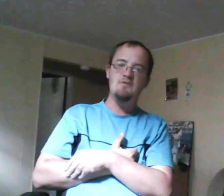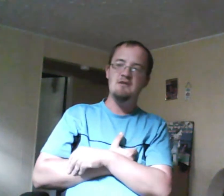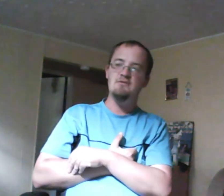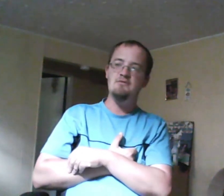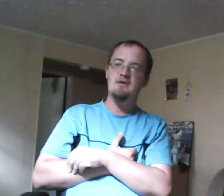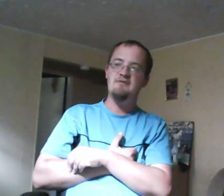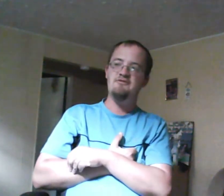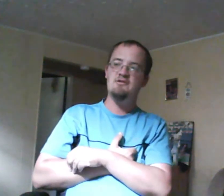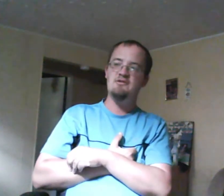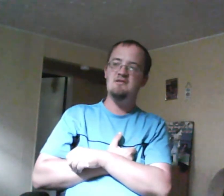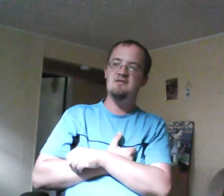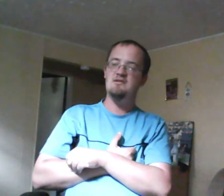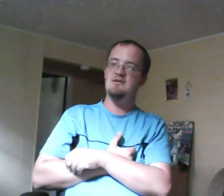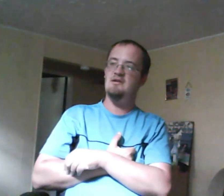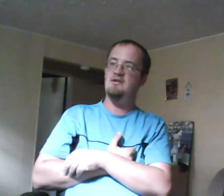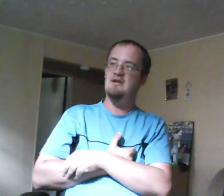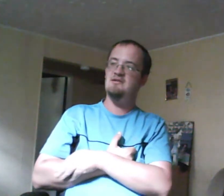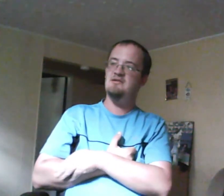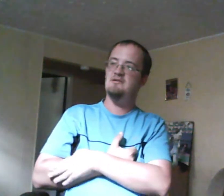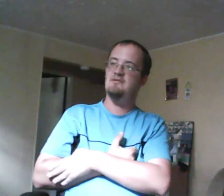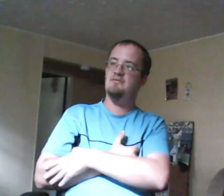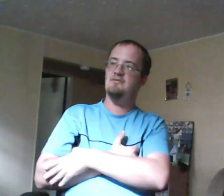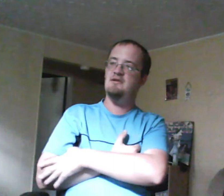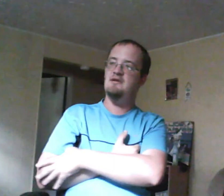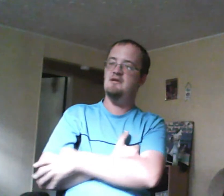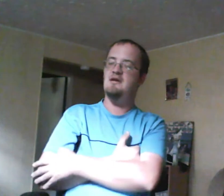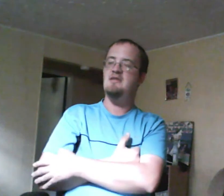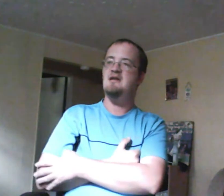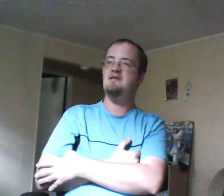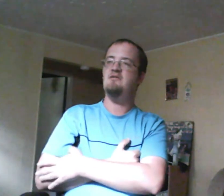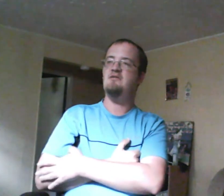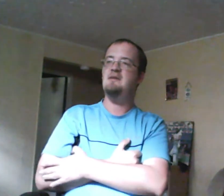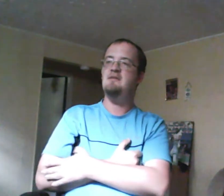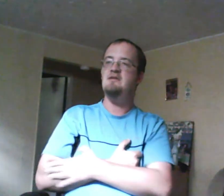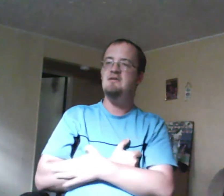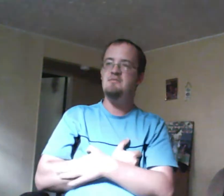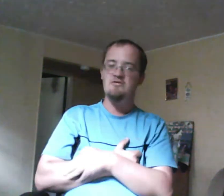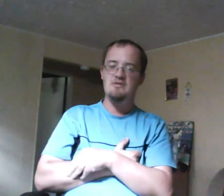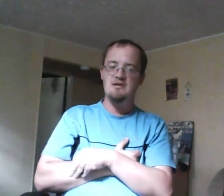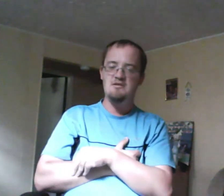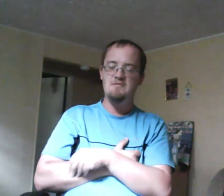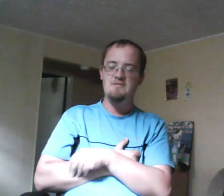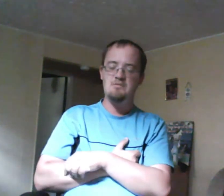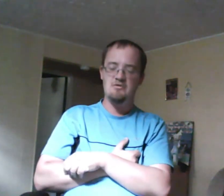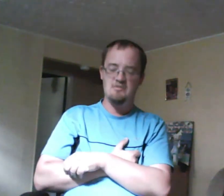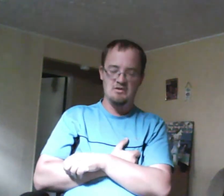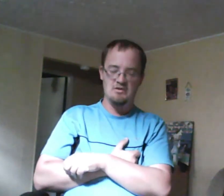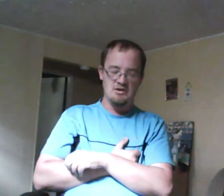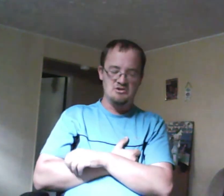with Grace and all that. And then, you know, Zoe becomes a decent person and a sympathetic person. She likes